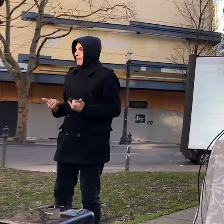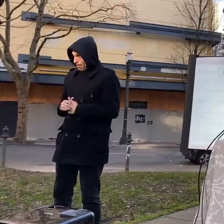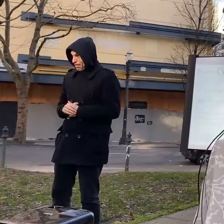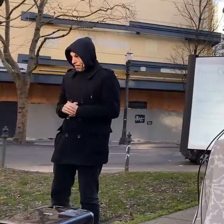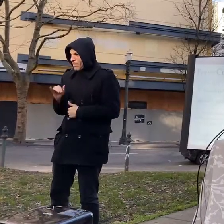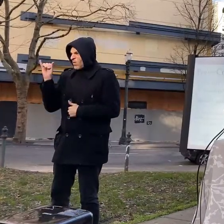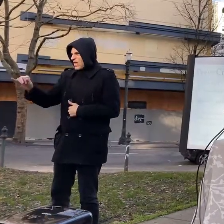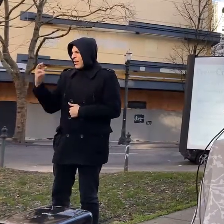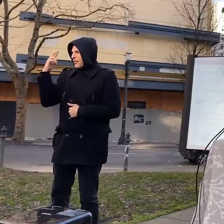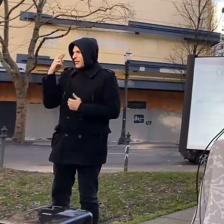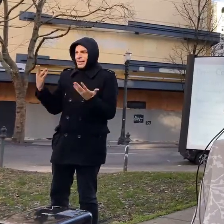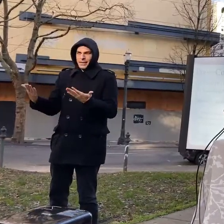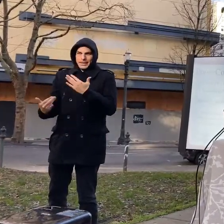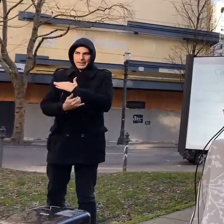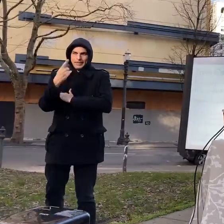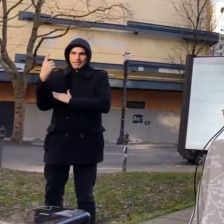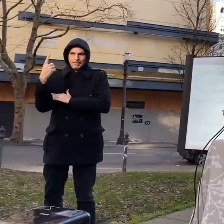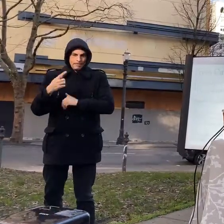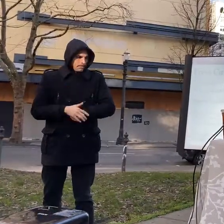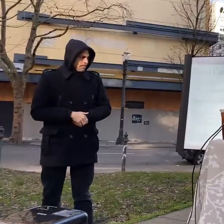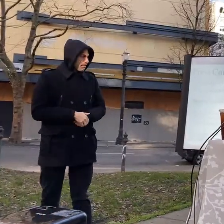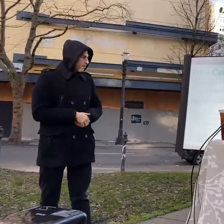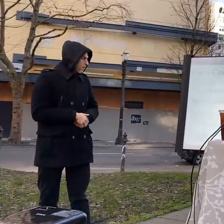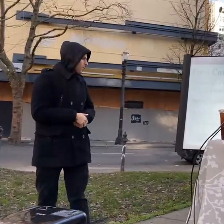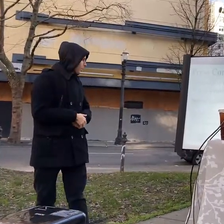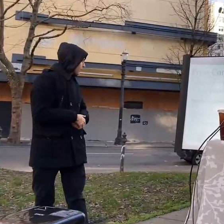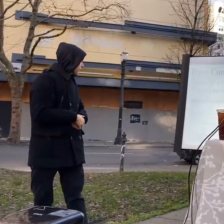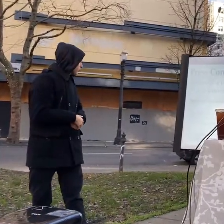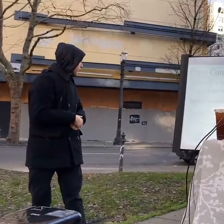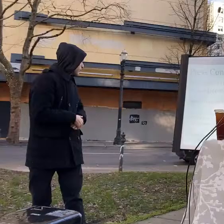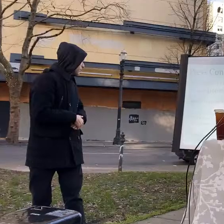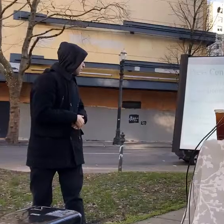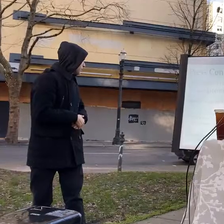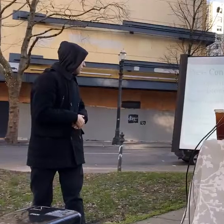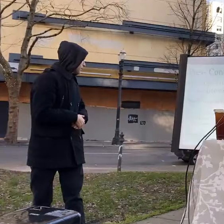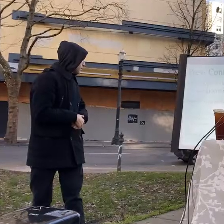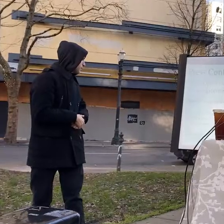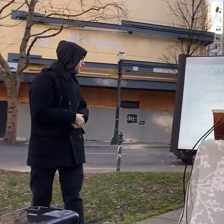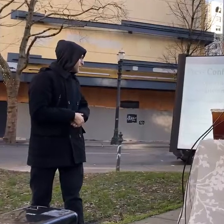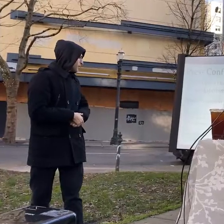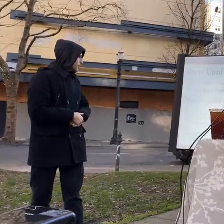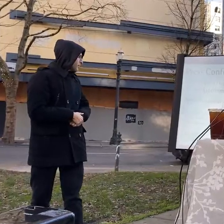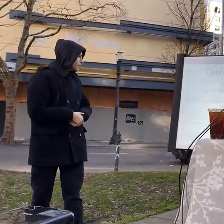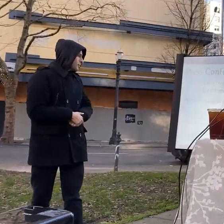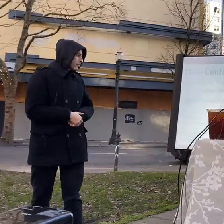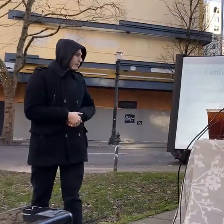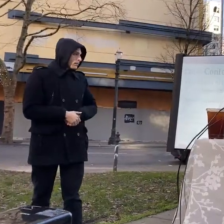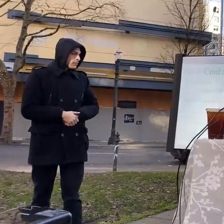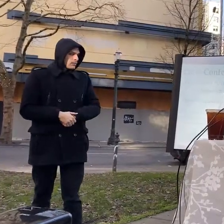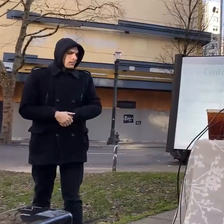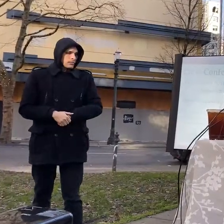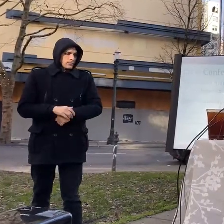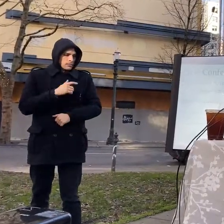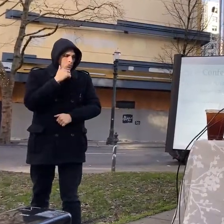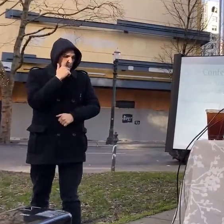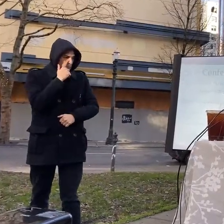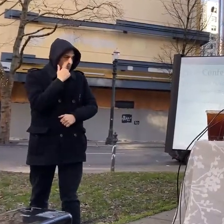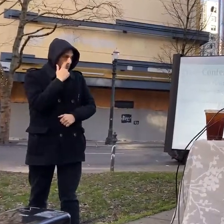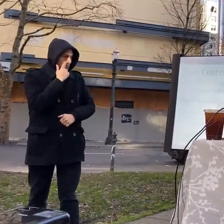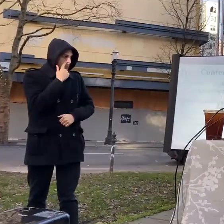that's my indian name uh it was given to me when i was really young after a ceremony